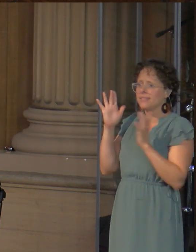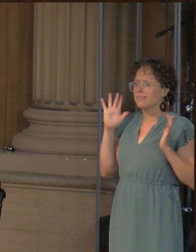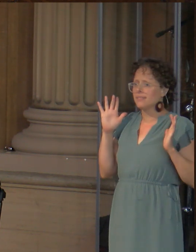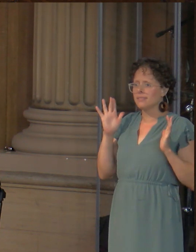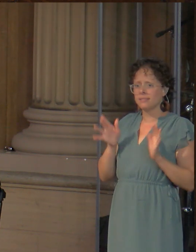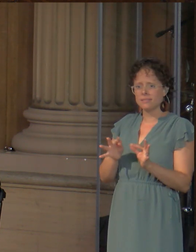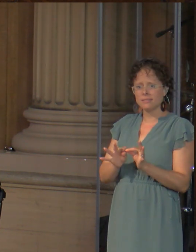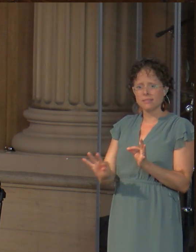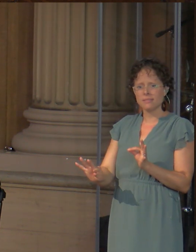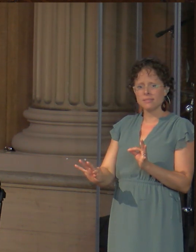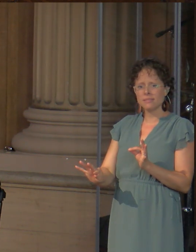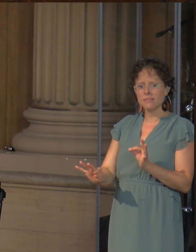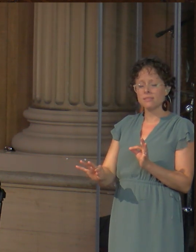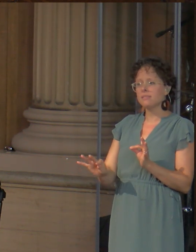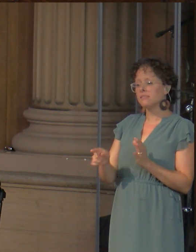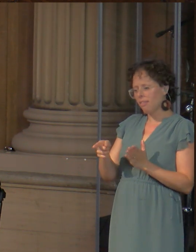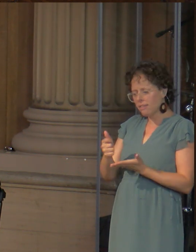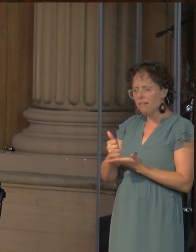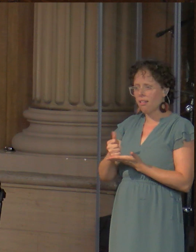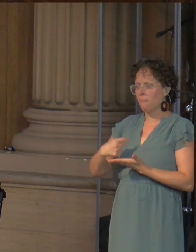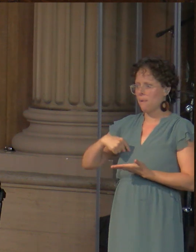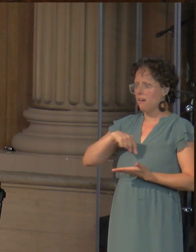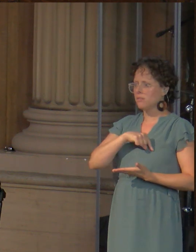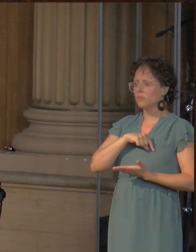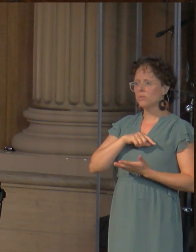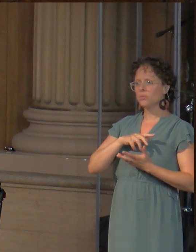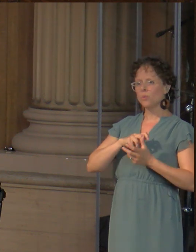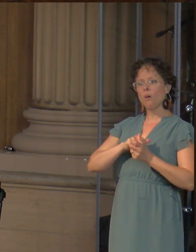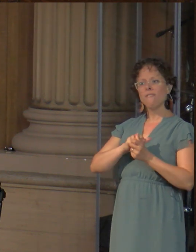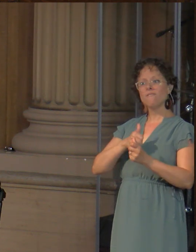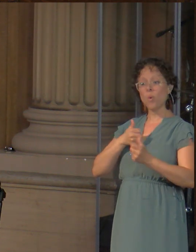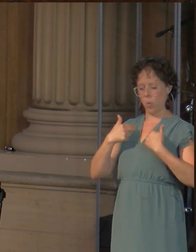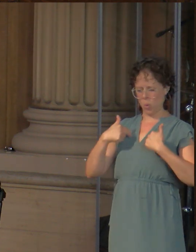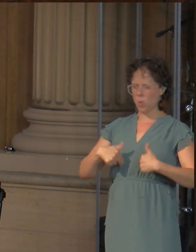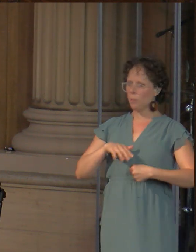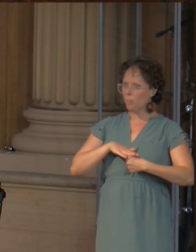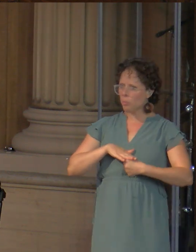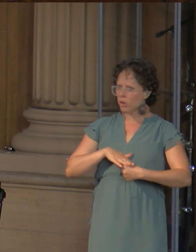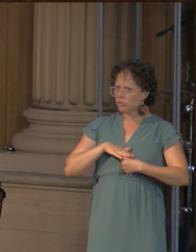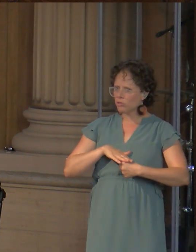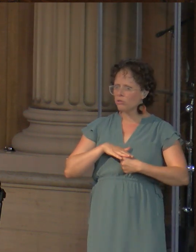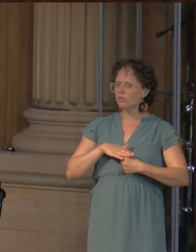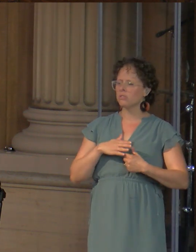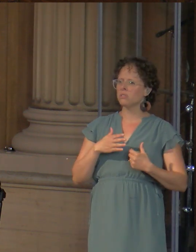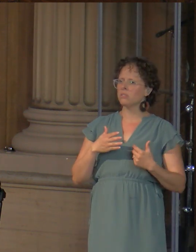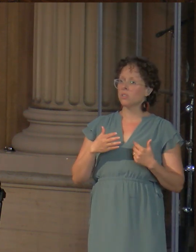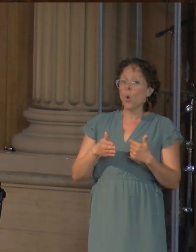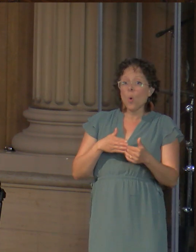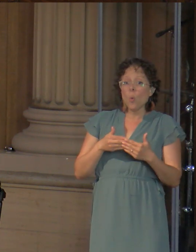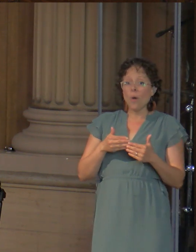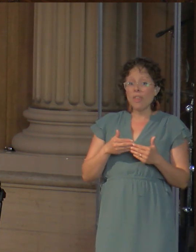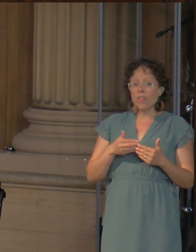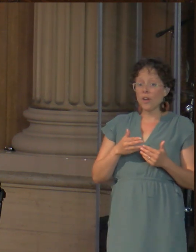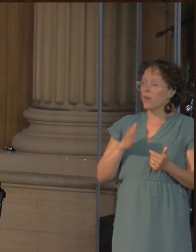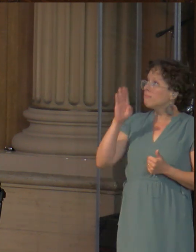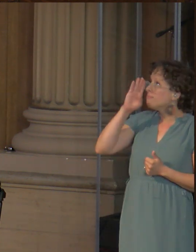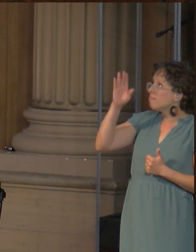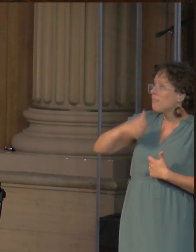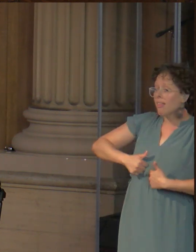In fact, it helps us to avoid some of the pressure that we feel either in our personal devotion lives or in our church services. This pressure that we feel to